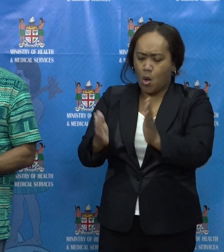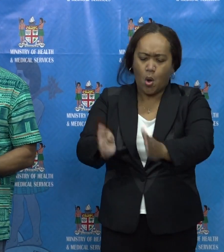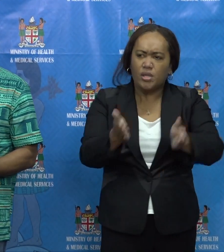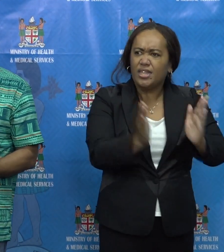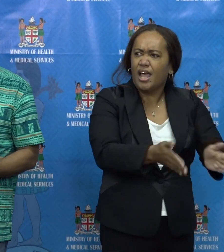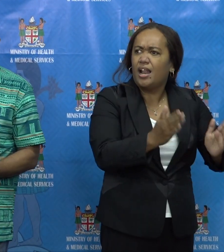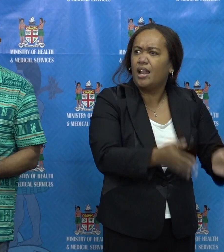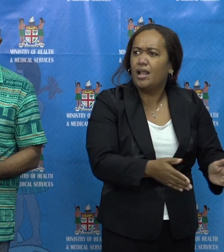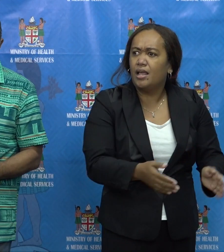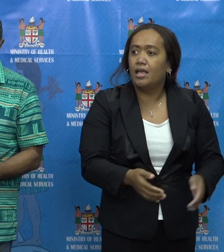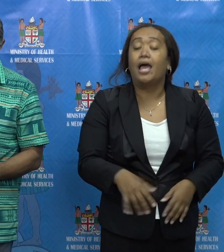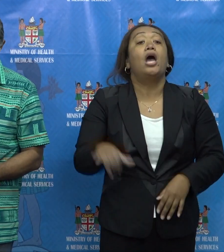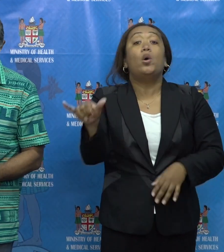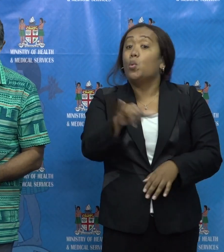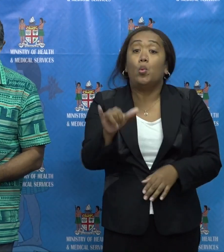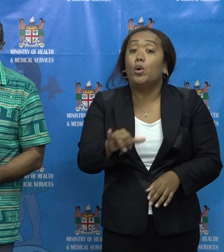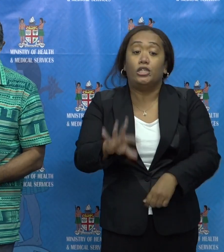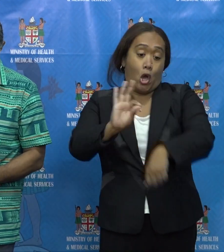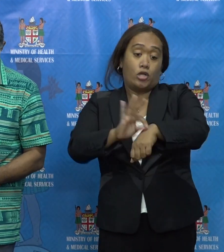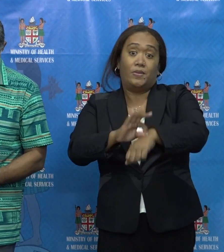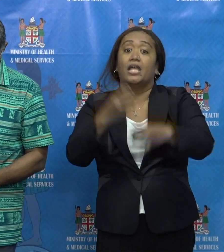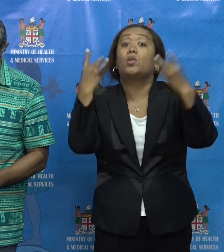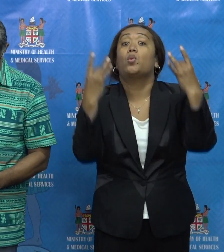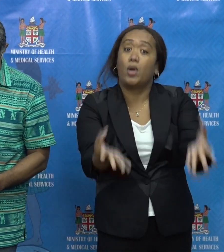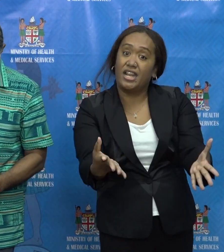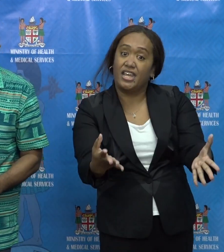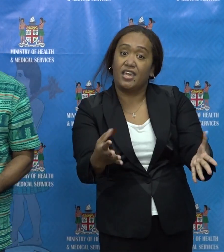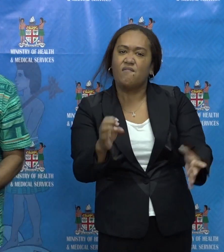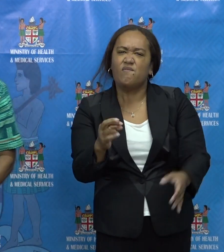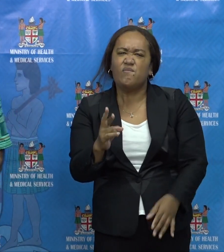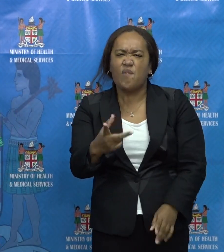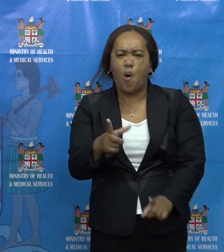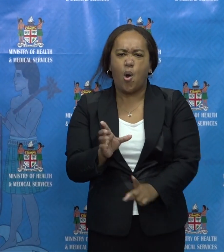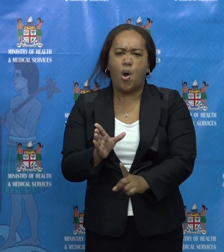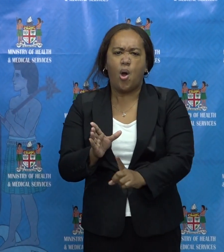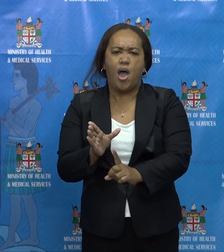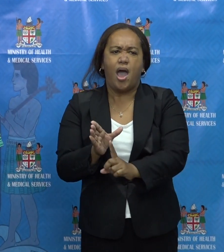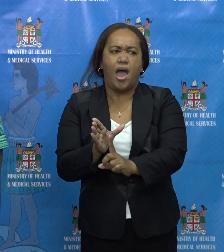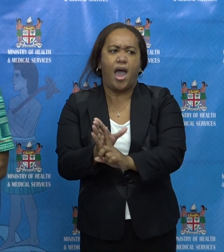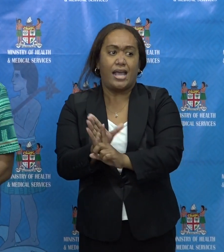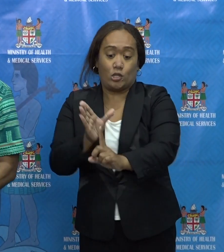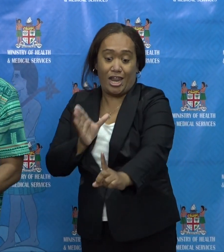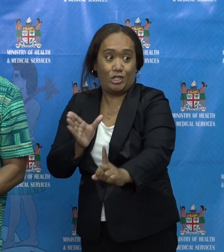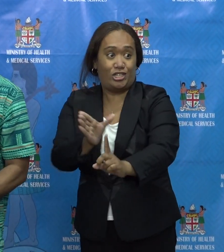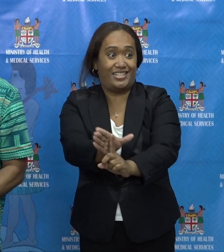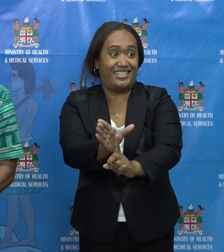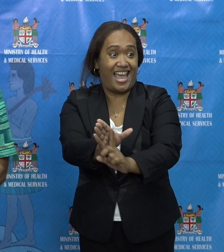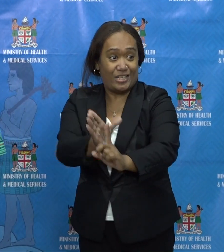sorry, which hospitals are on standby to be used as isolation facilities if and when the need arises?